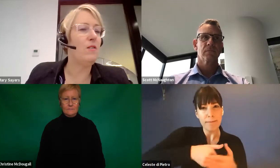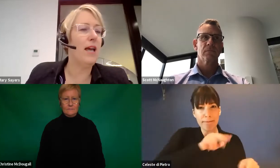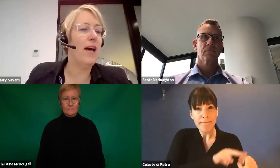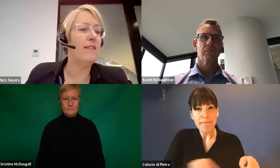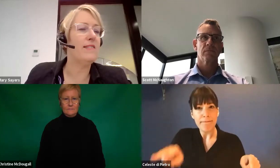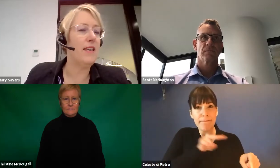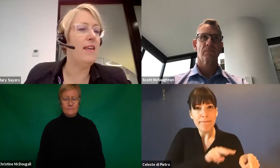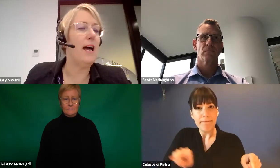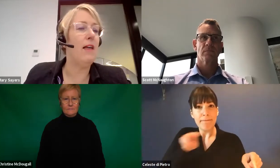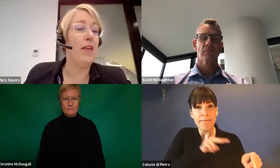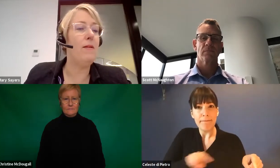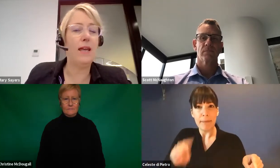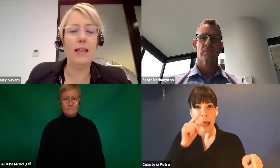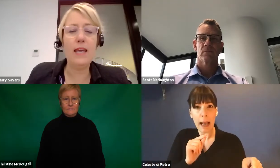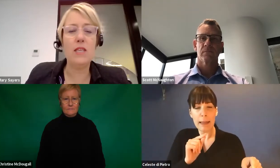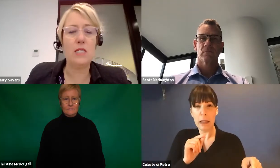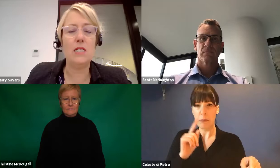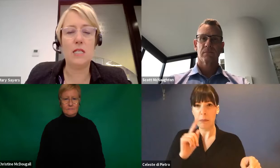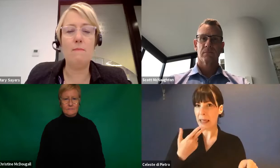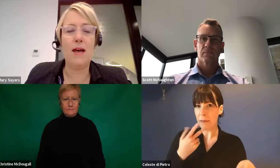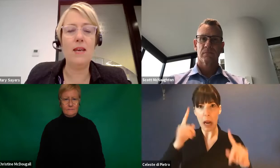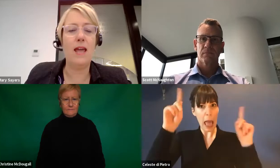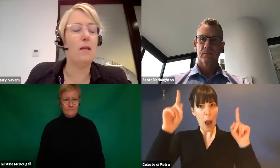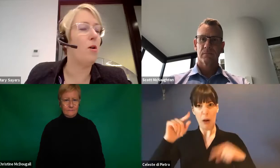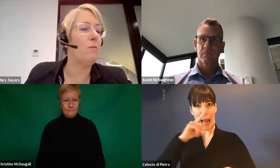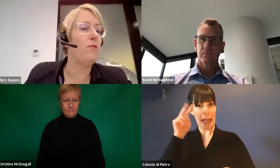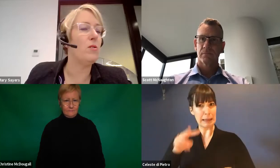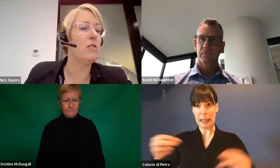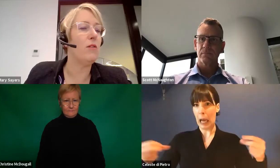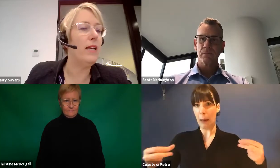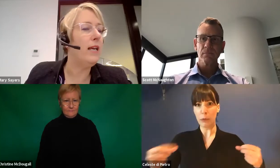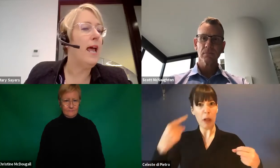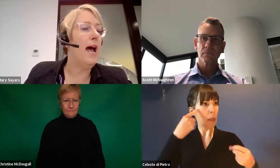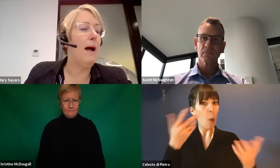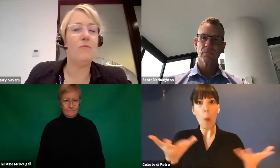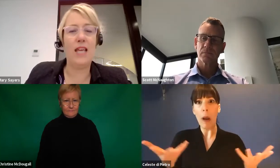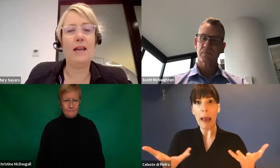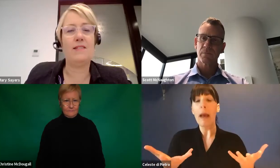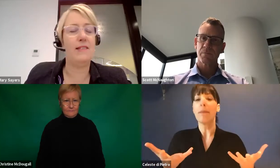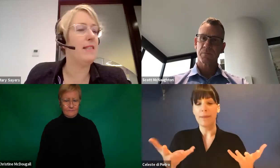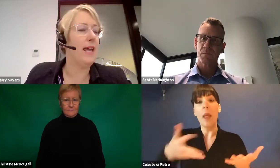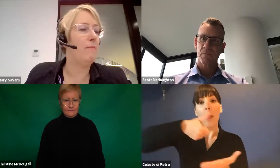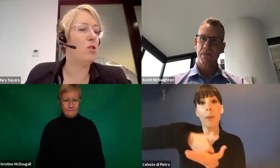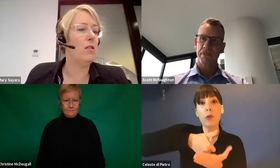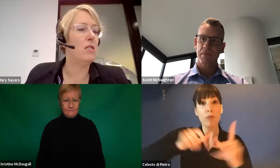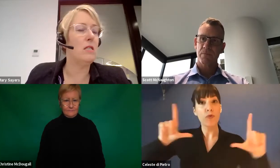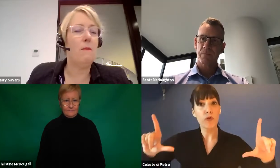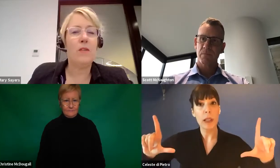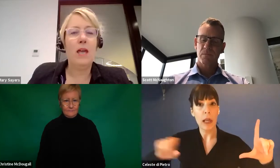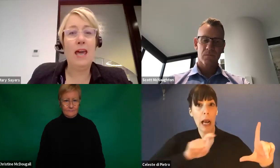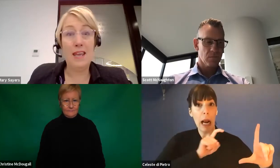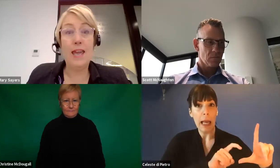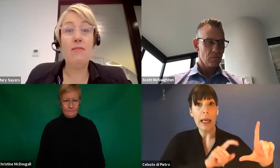reason you can't see them, click the CC button at the bottom of your screen to access the captions.